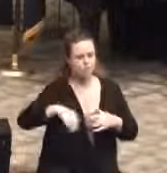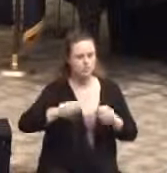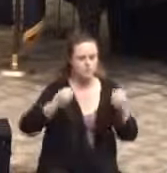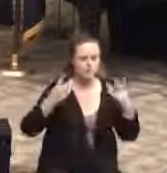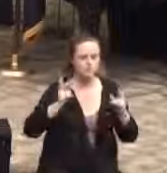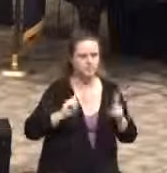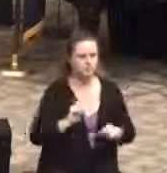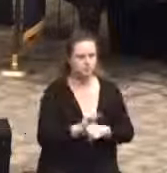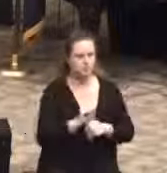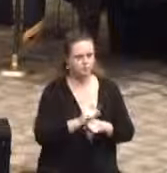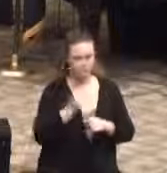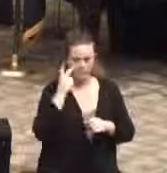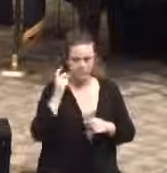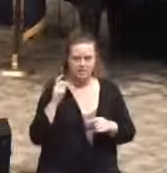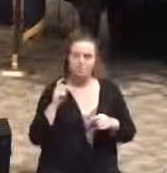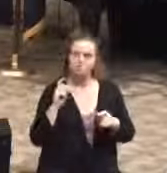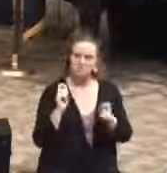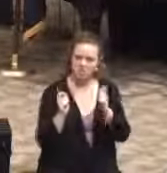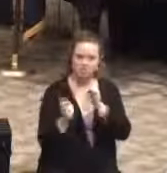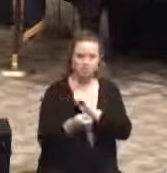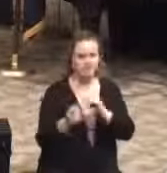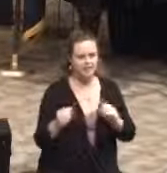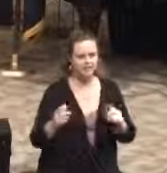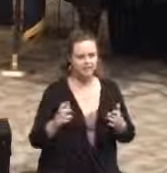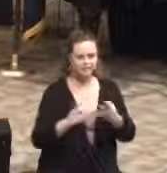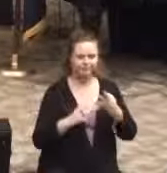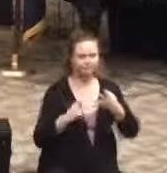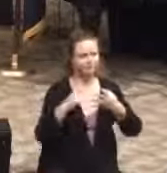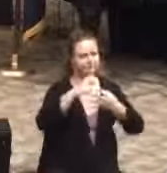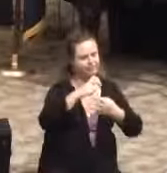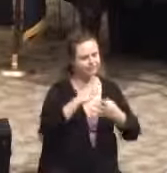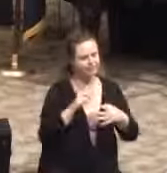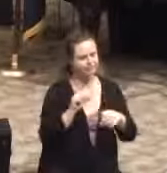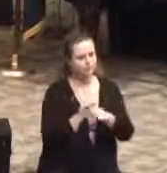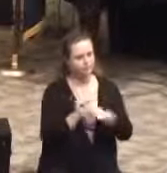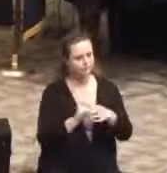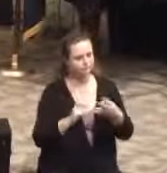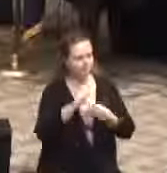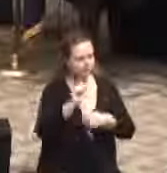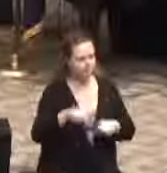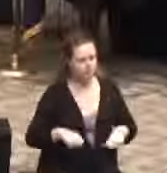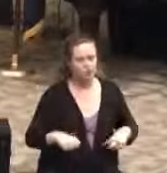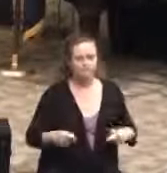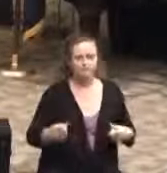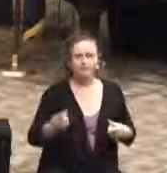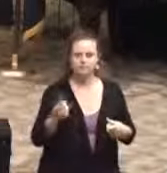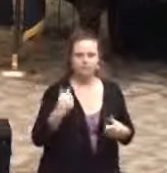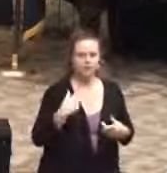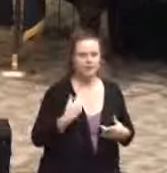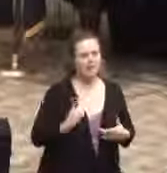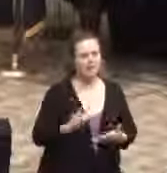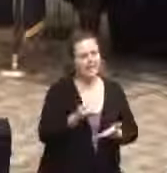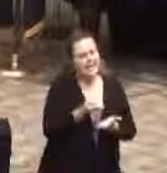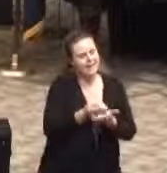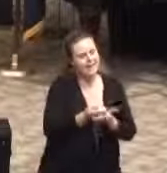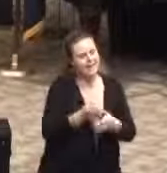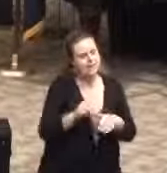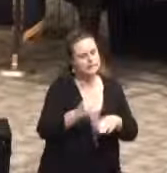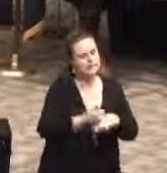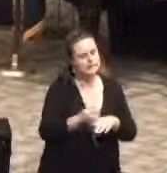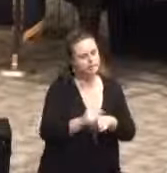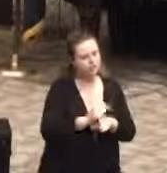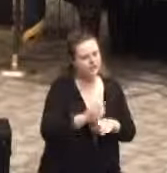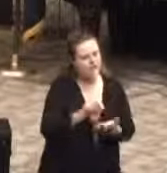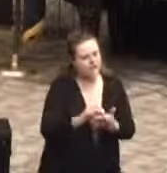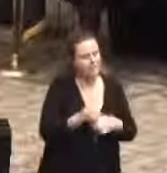changes, advancements. We're working to implement programs and operations founded in evidence-based training. Evidence-based practices.